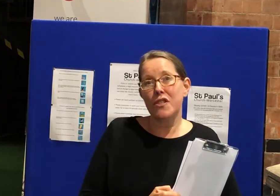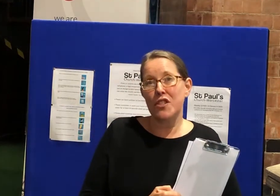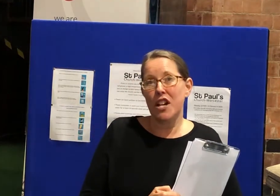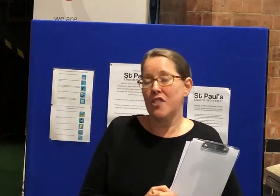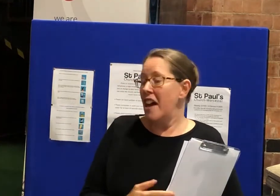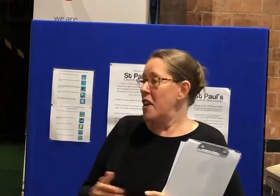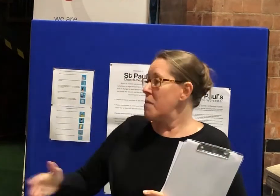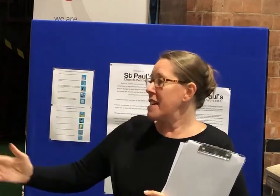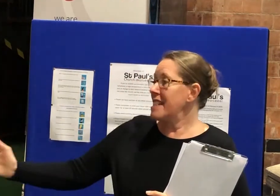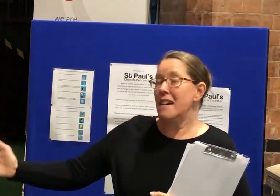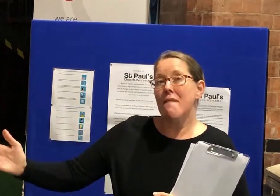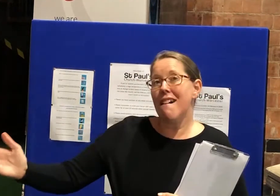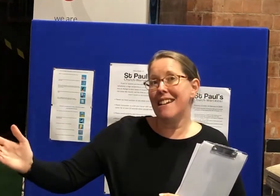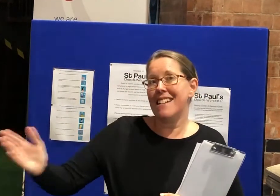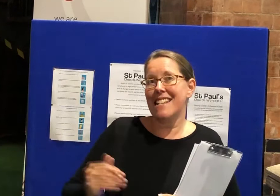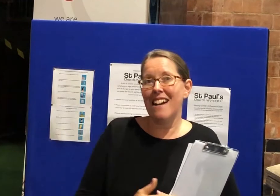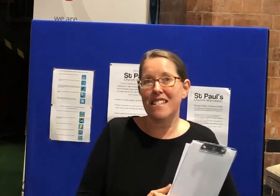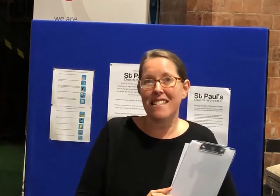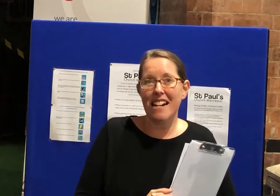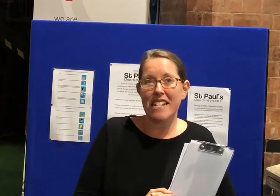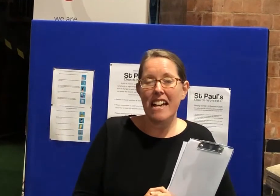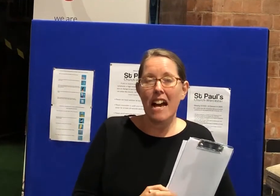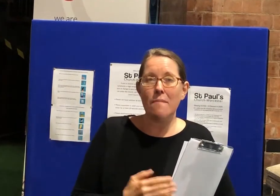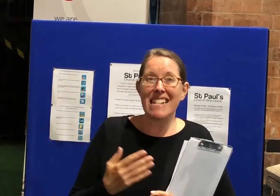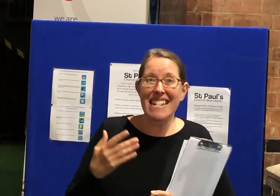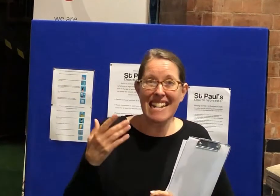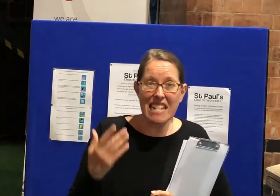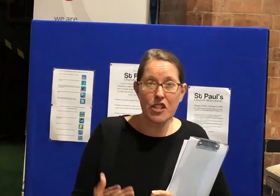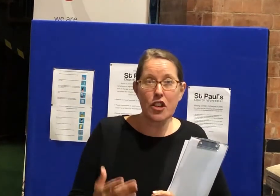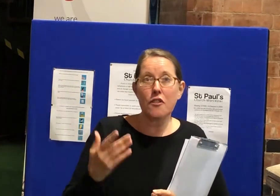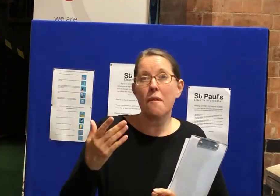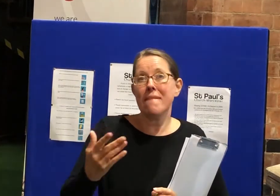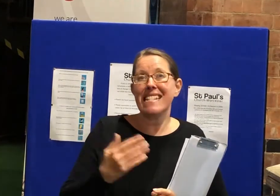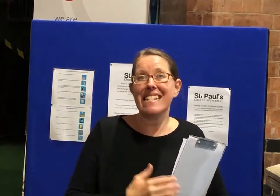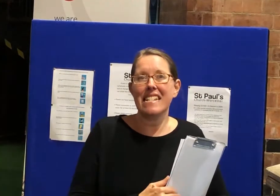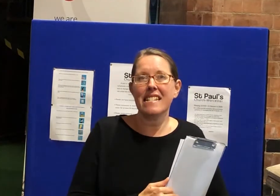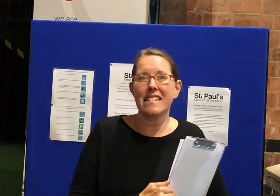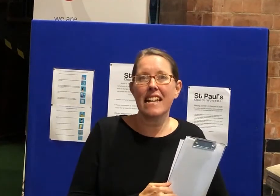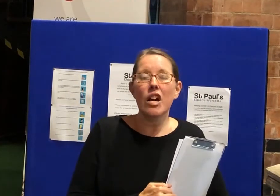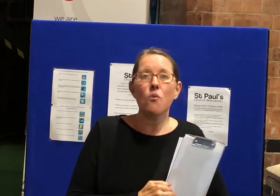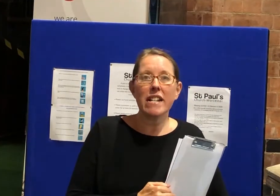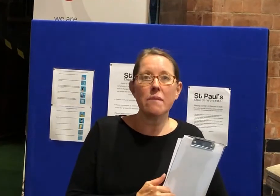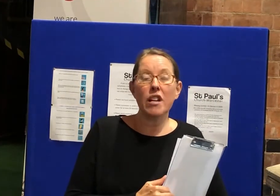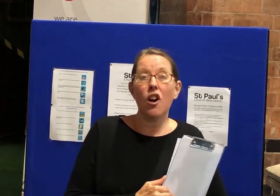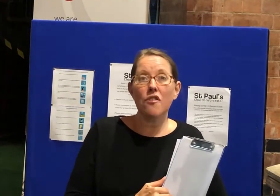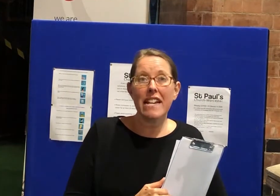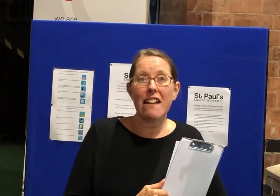the church, there will be clear markings outside indicating 2m distancing. We're going to be honouring and